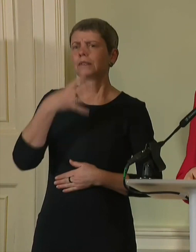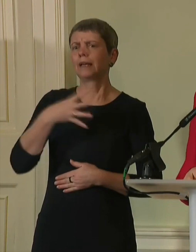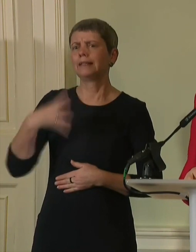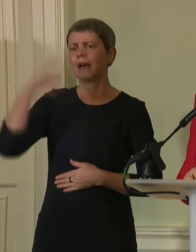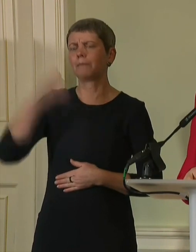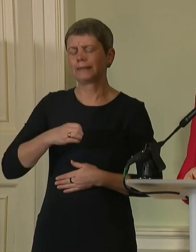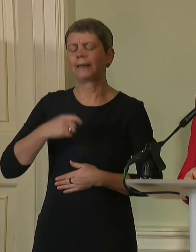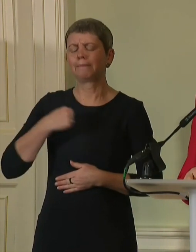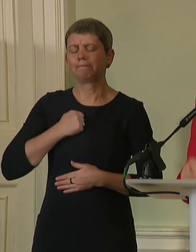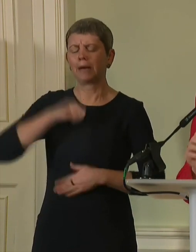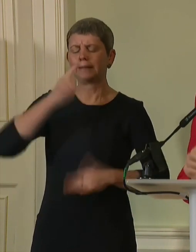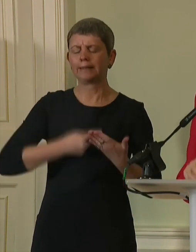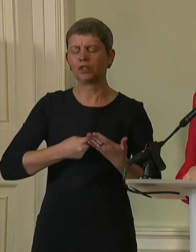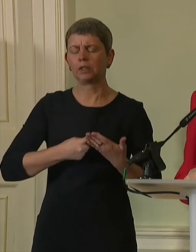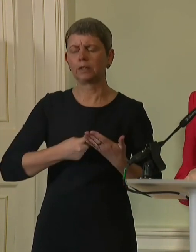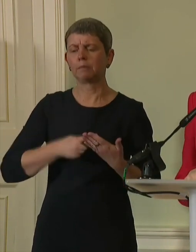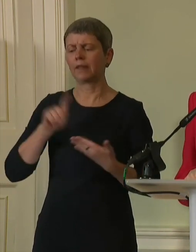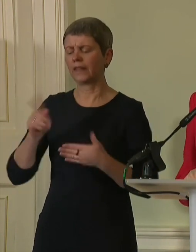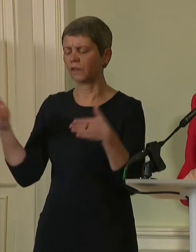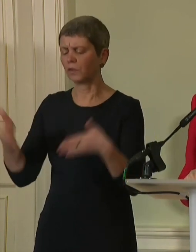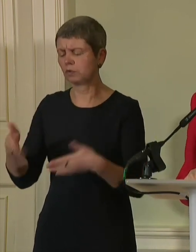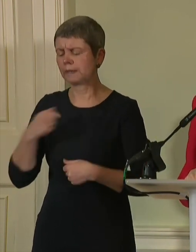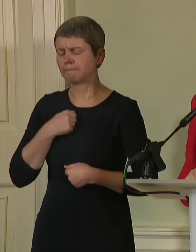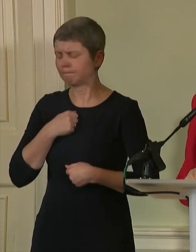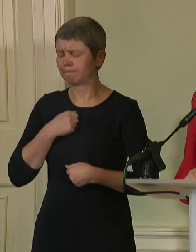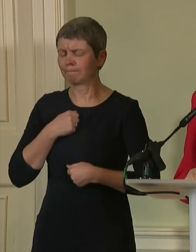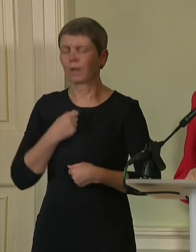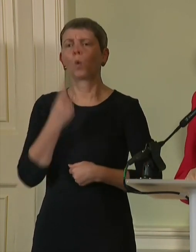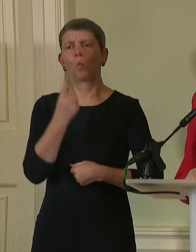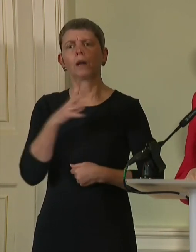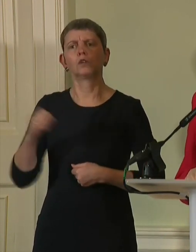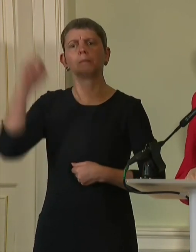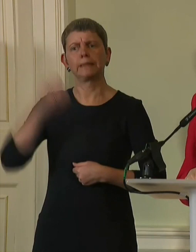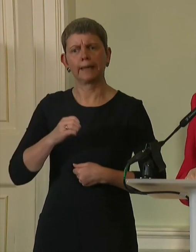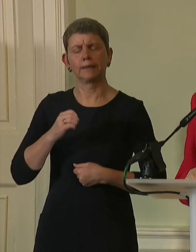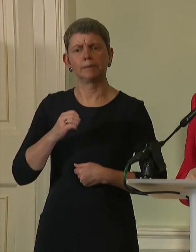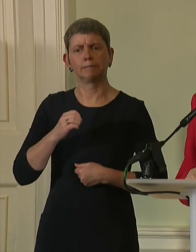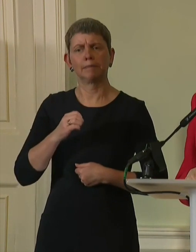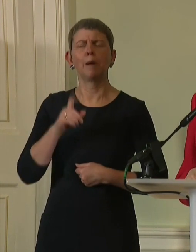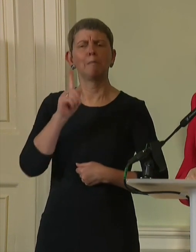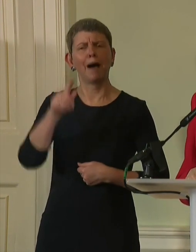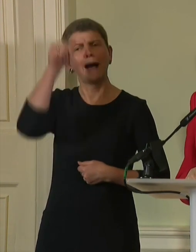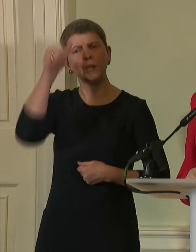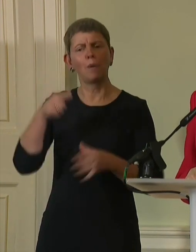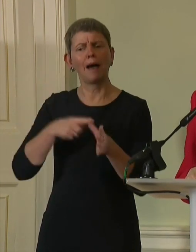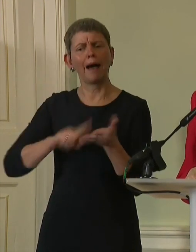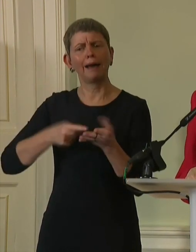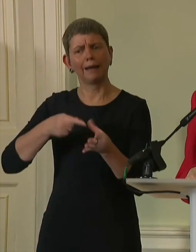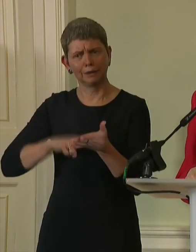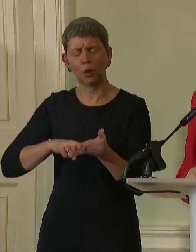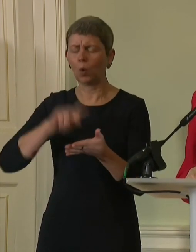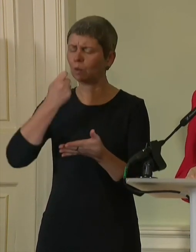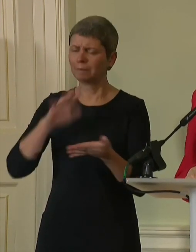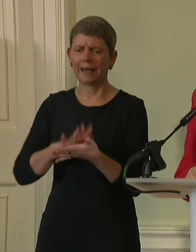% certain, though I know Alan would not be at all happy to have played any part in my departure, so